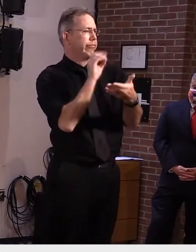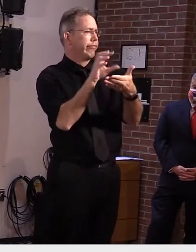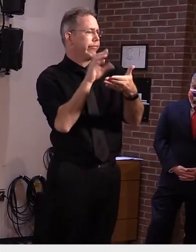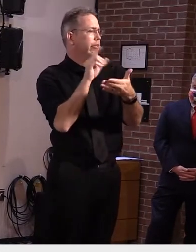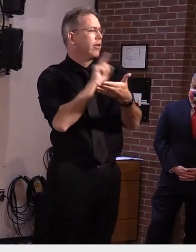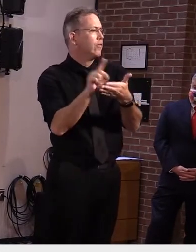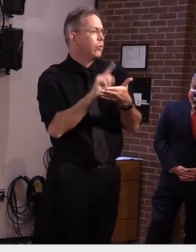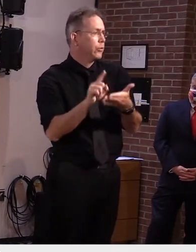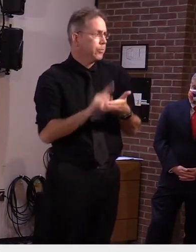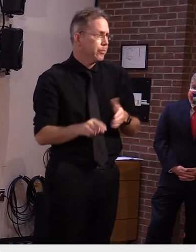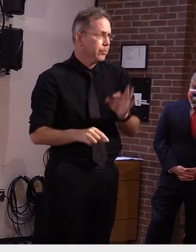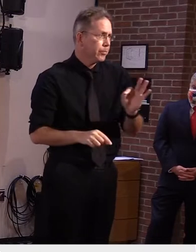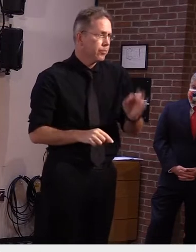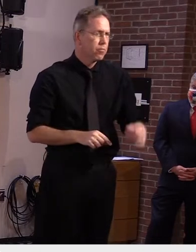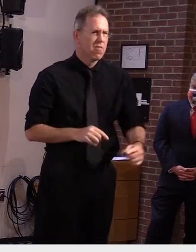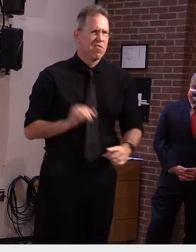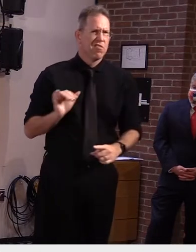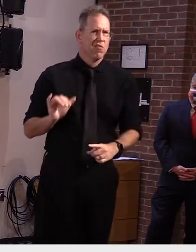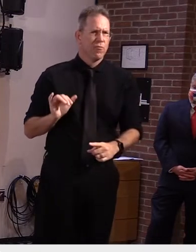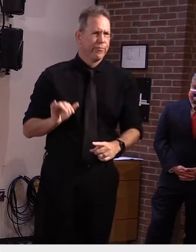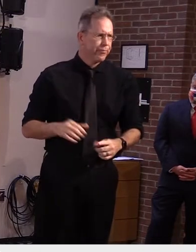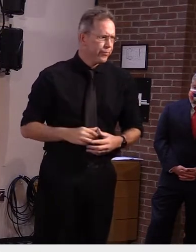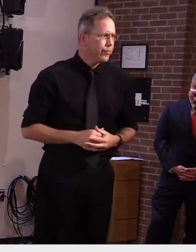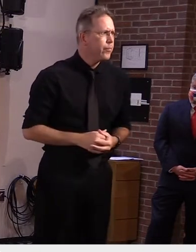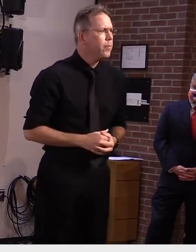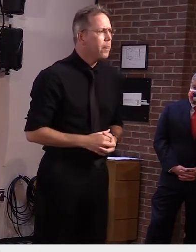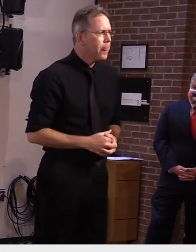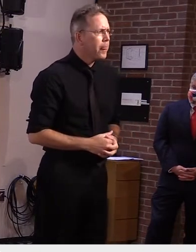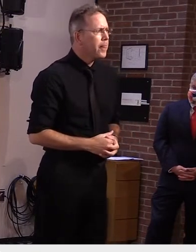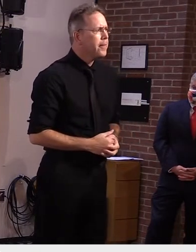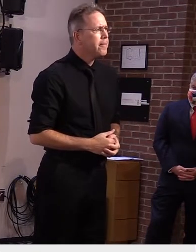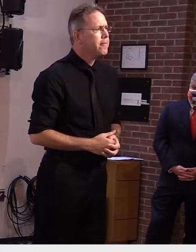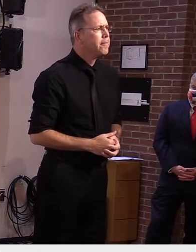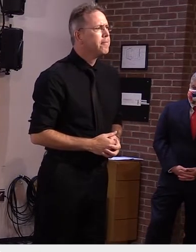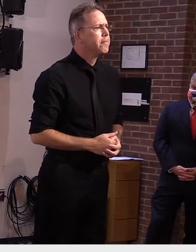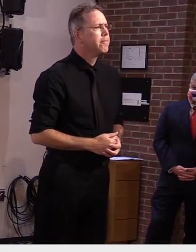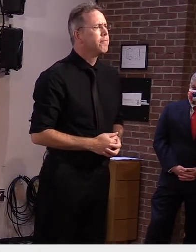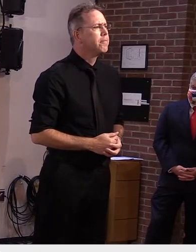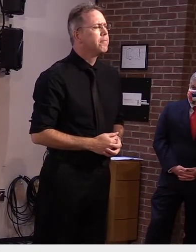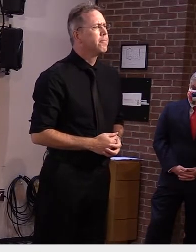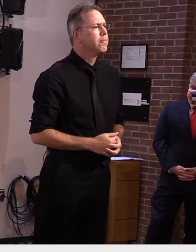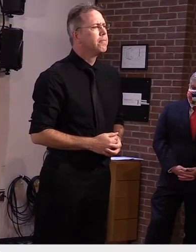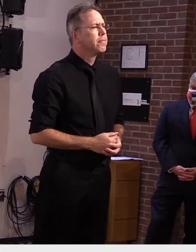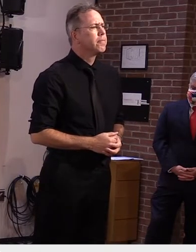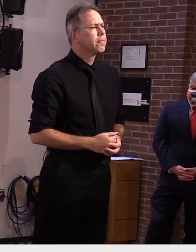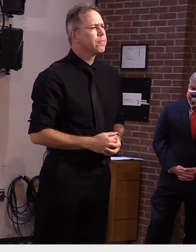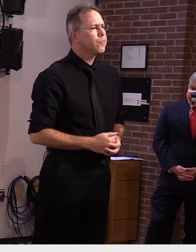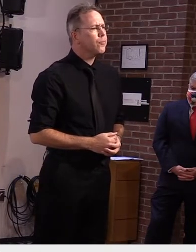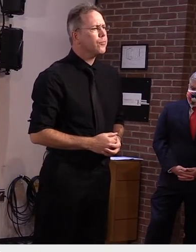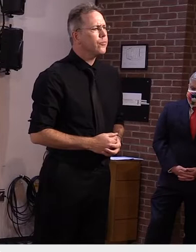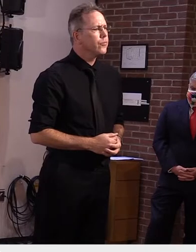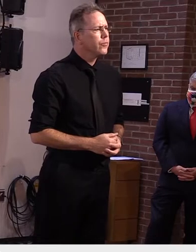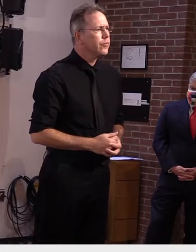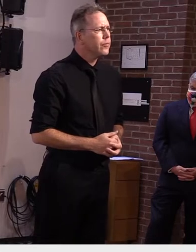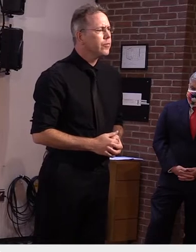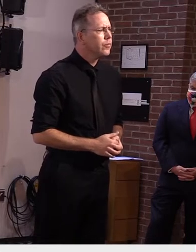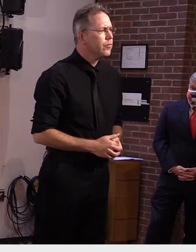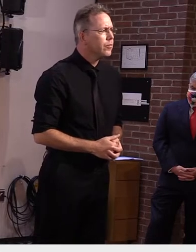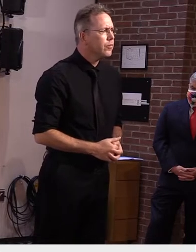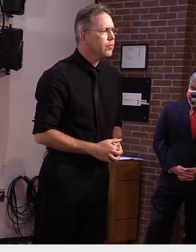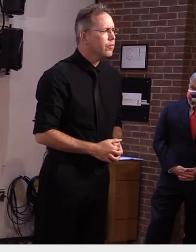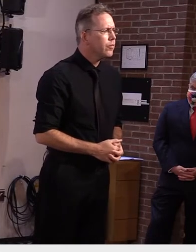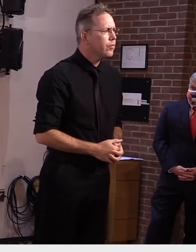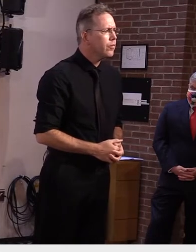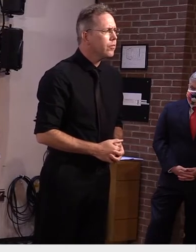okay i see and then back to the hockey outbreak um i see nothing new hampshire has paused hockey now for two